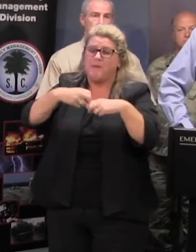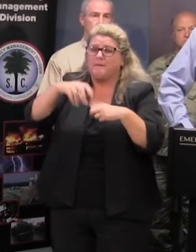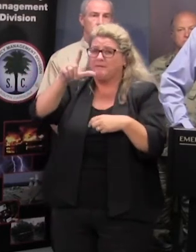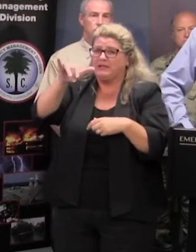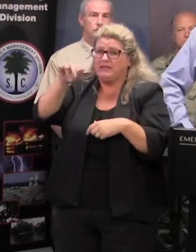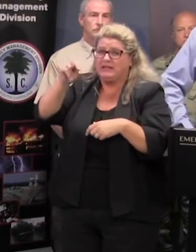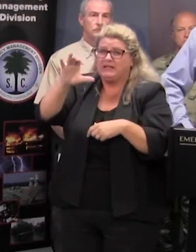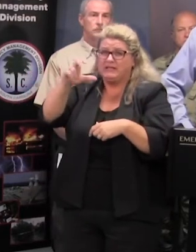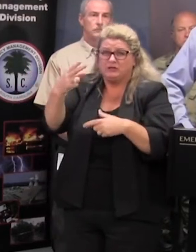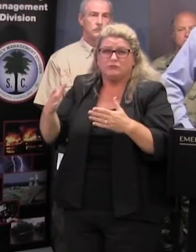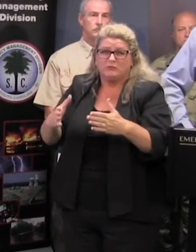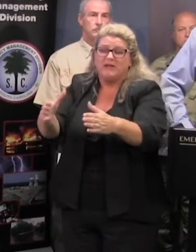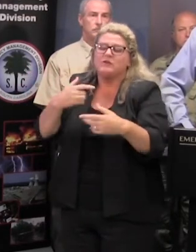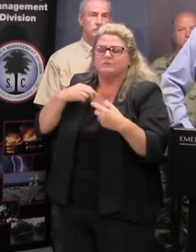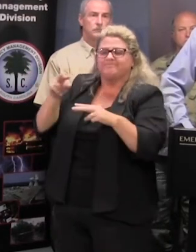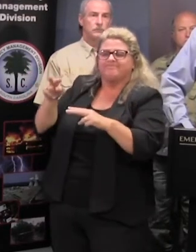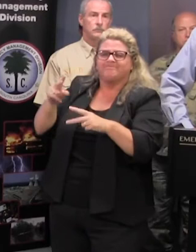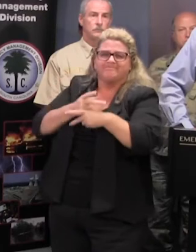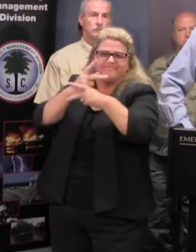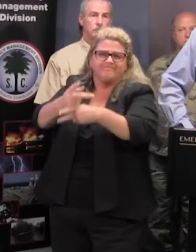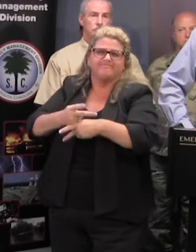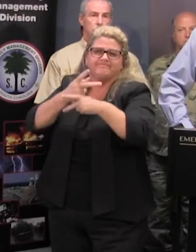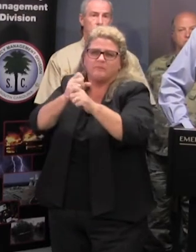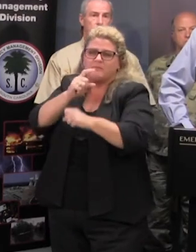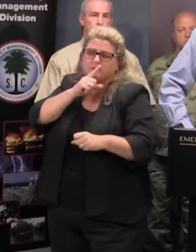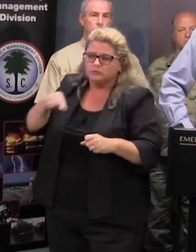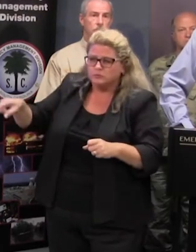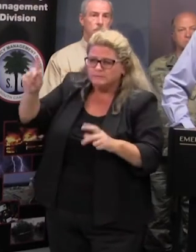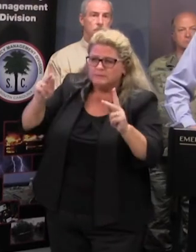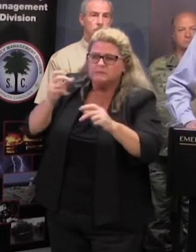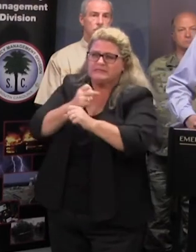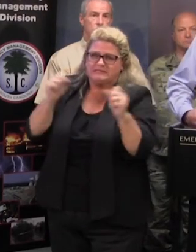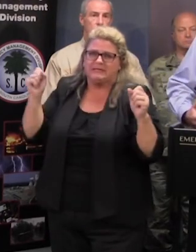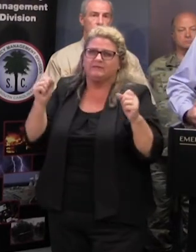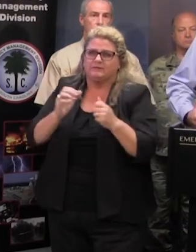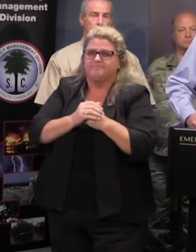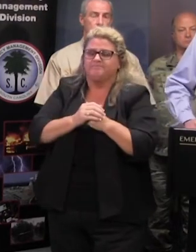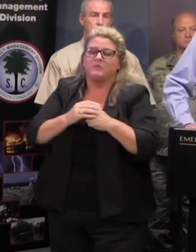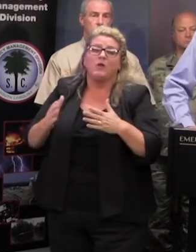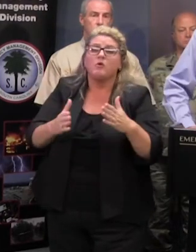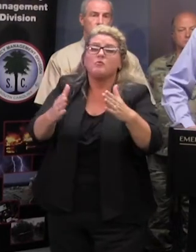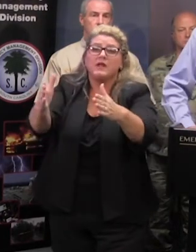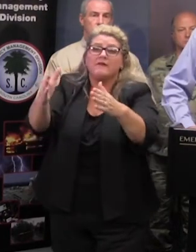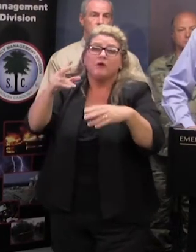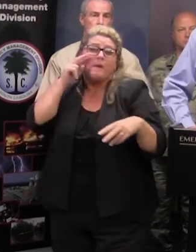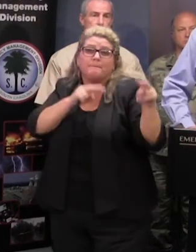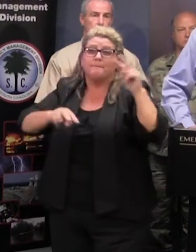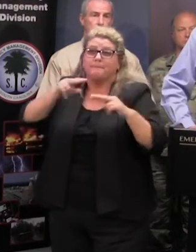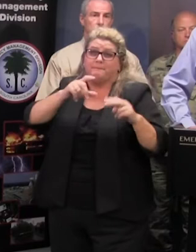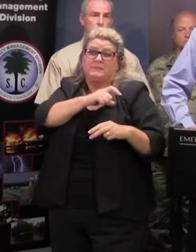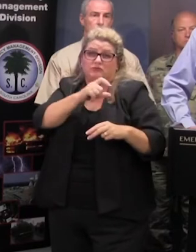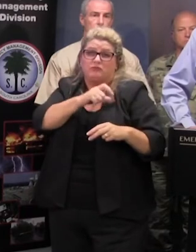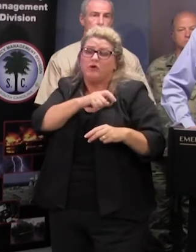one that we will be watching closely to ensure that everyone is safe our river patrols will be 24 hours a